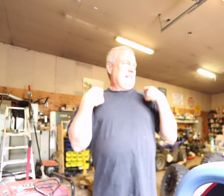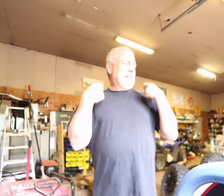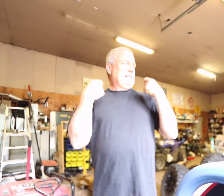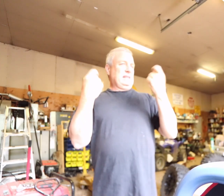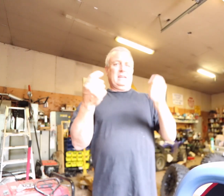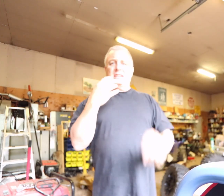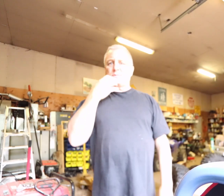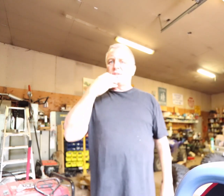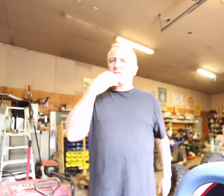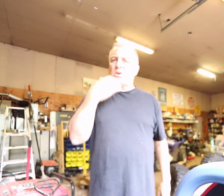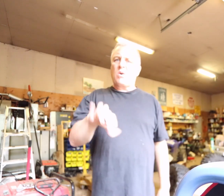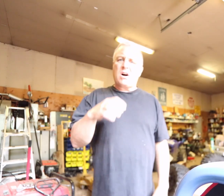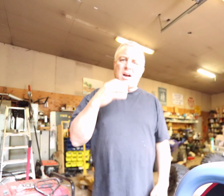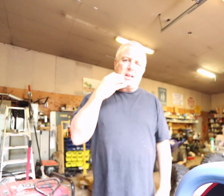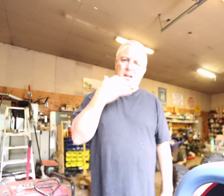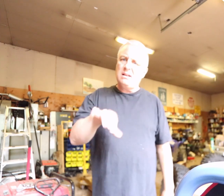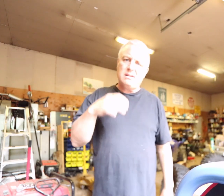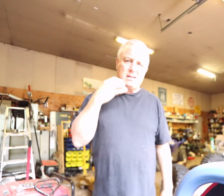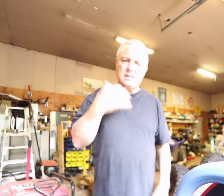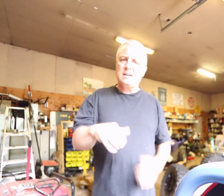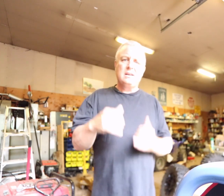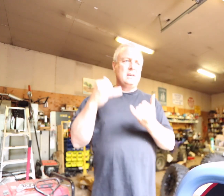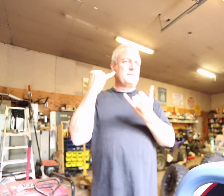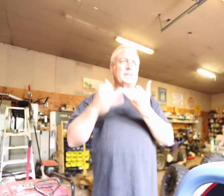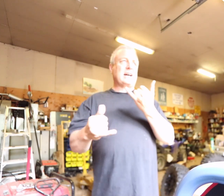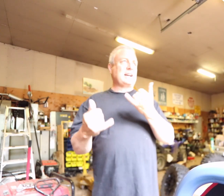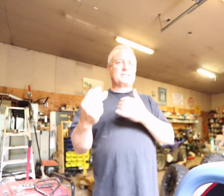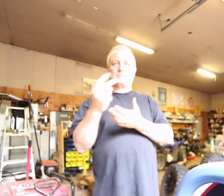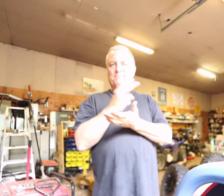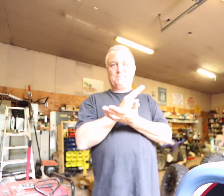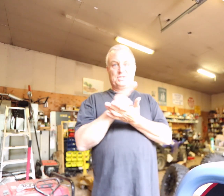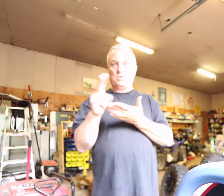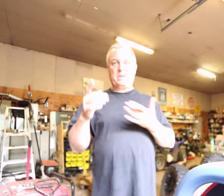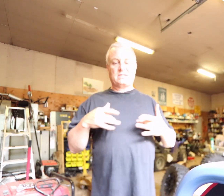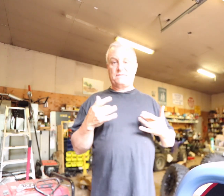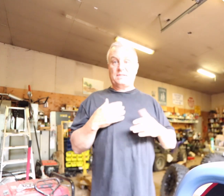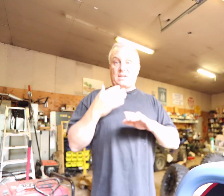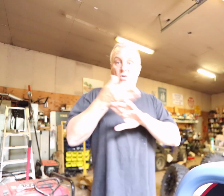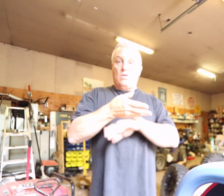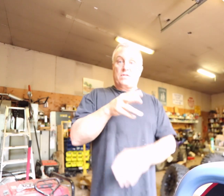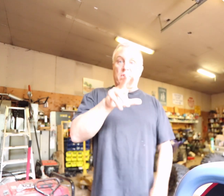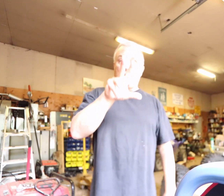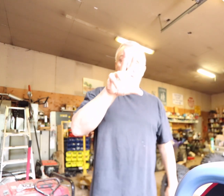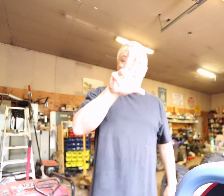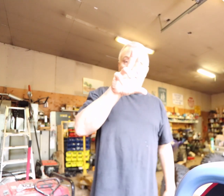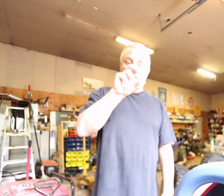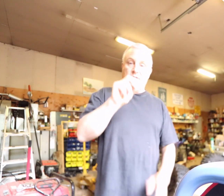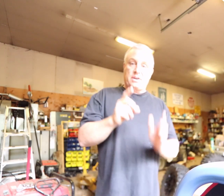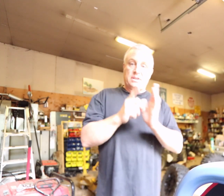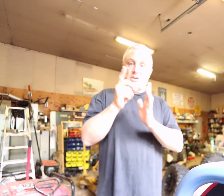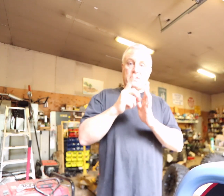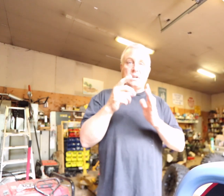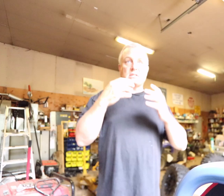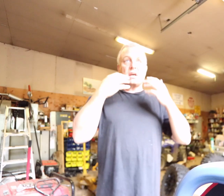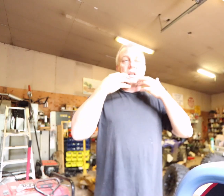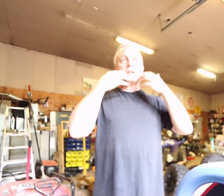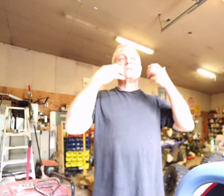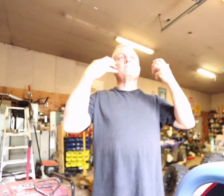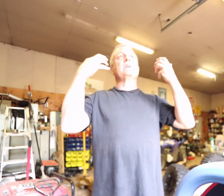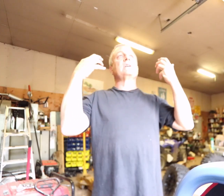It has been so hot. The last two weeks it feels like over 30 degrees and it's been